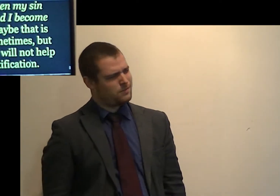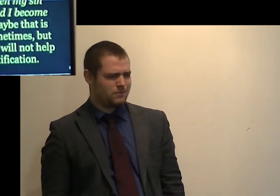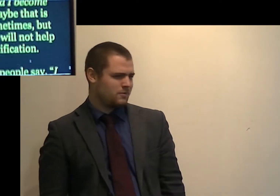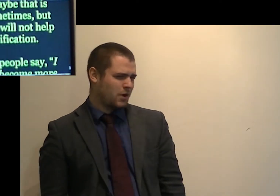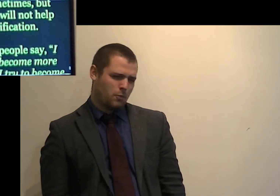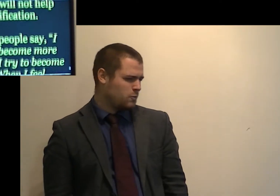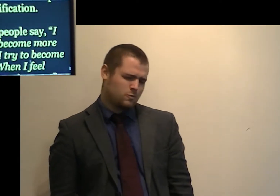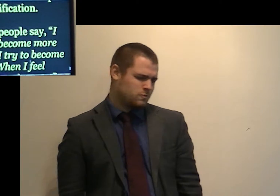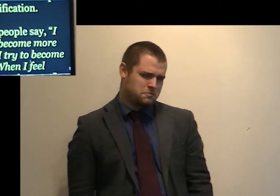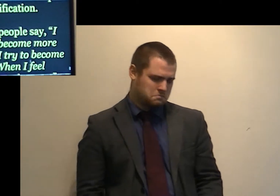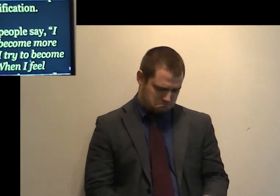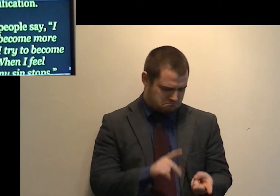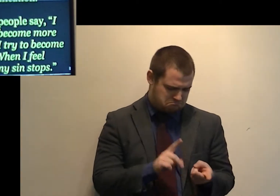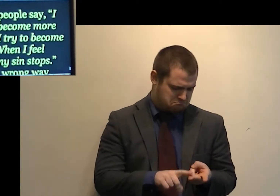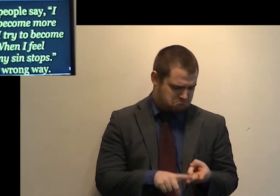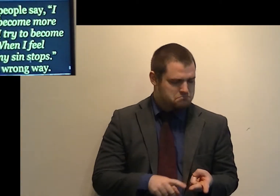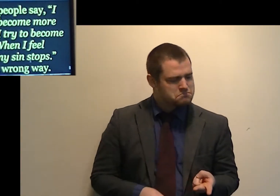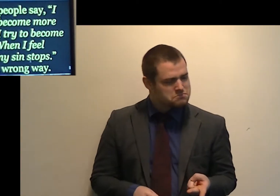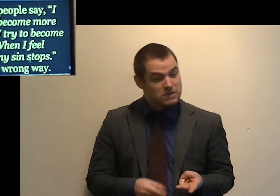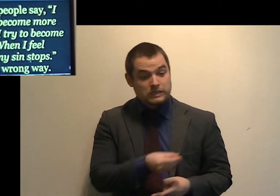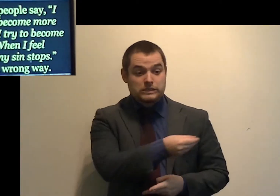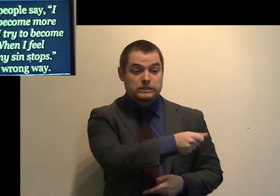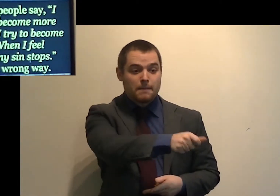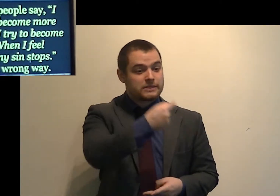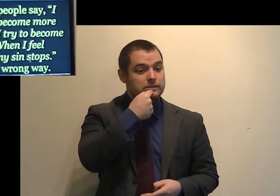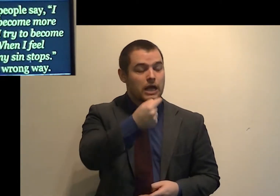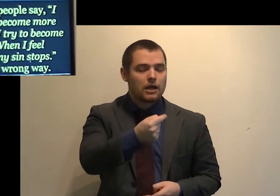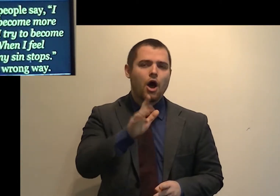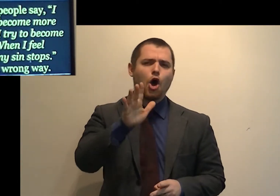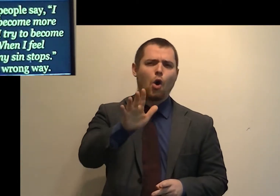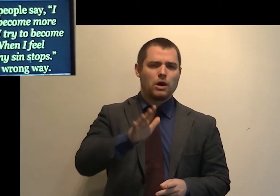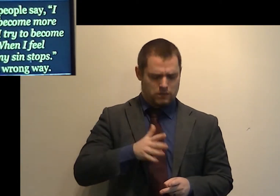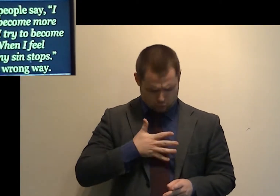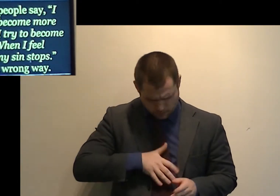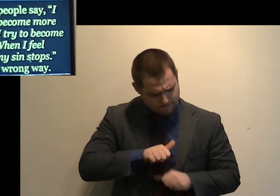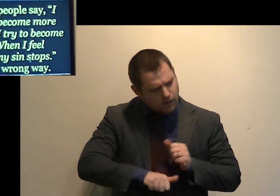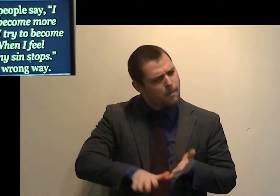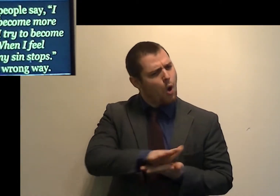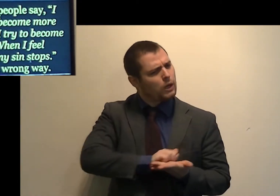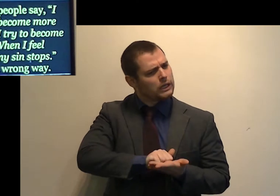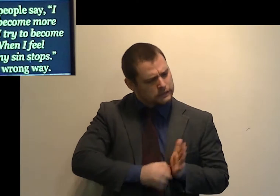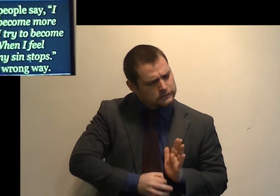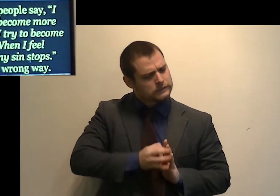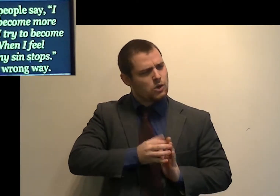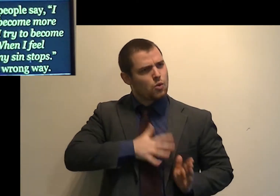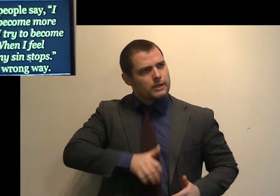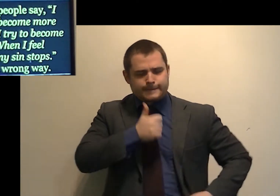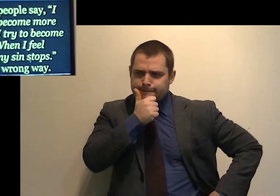Number two, some people say, I want to become more holy, so I try to